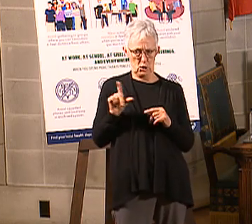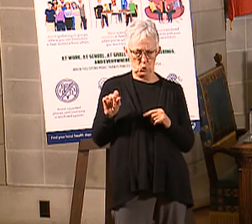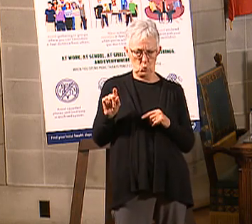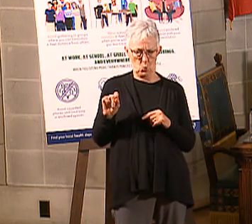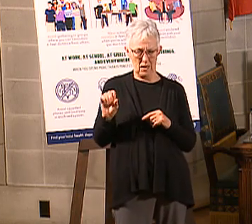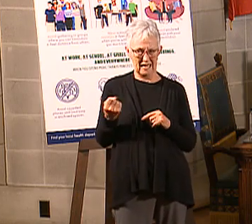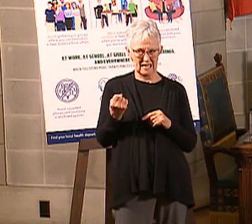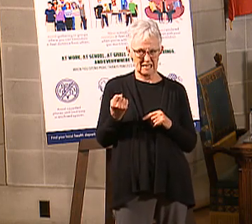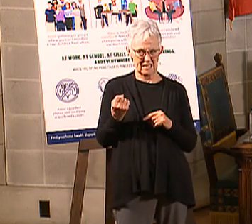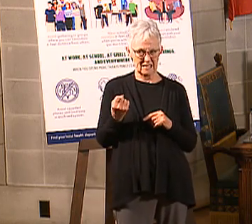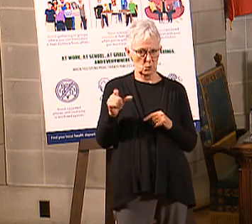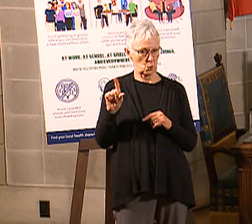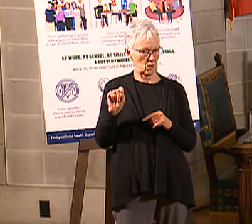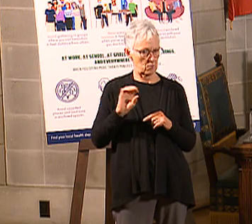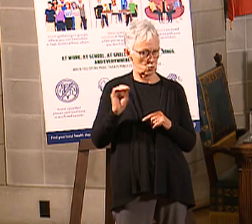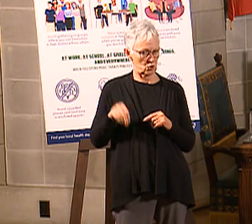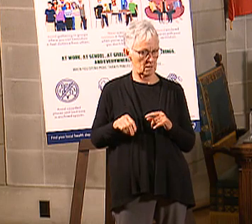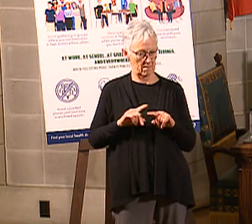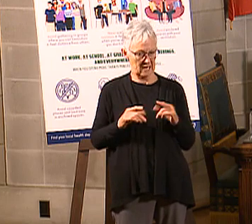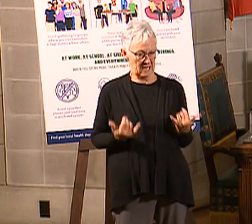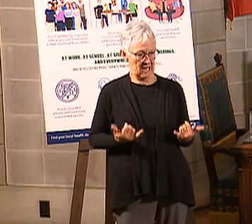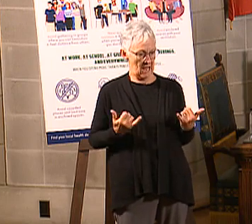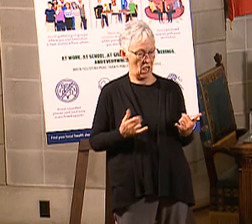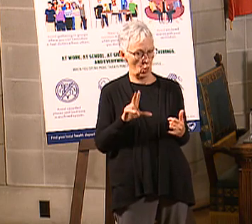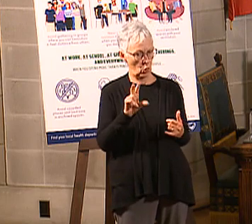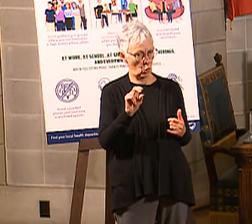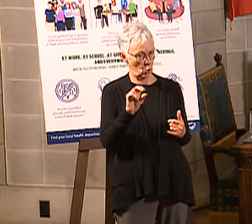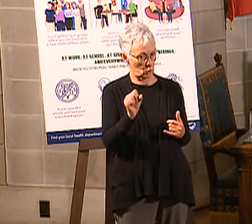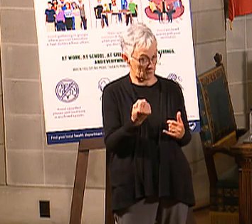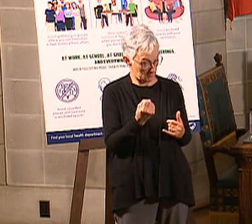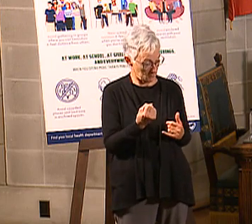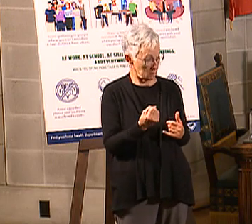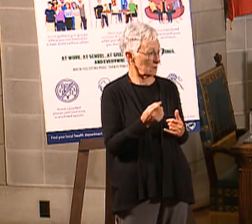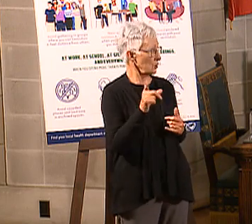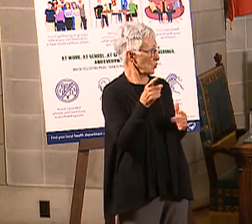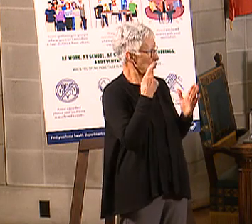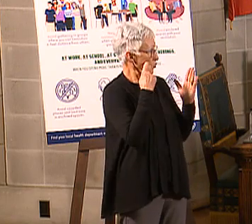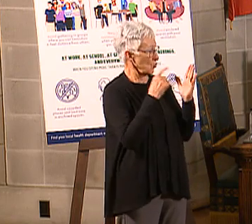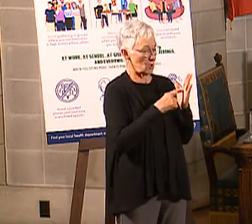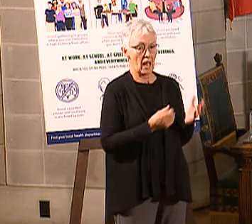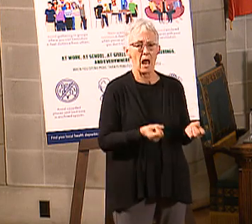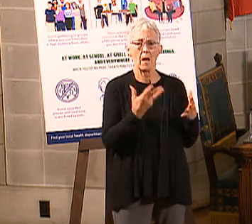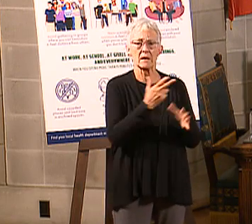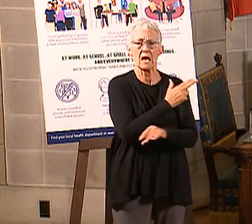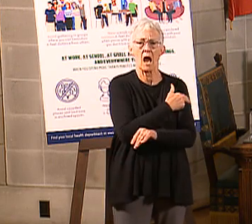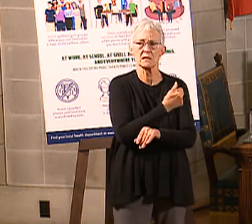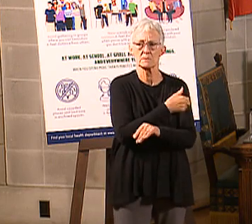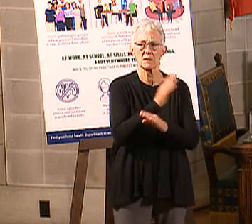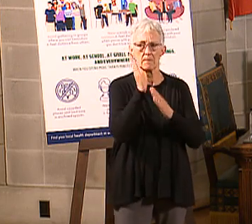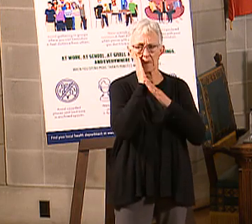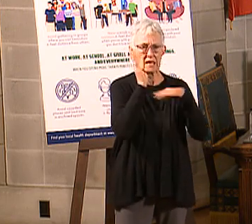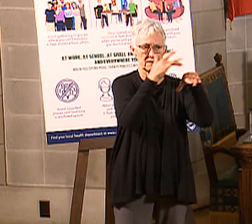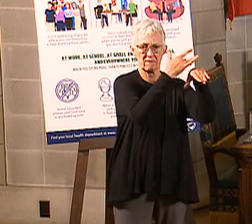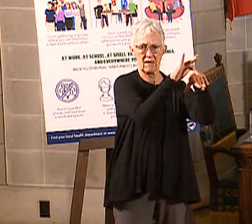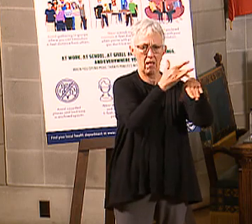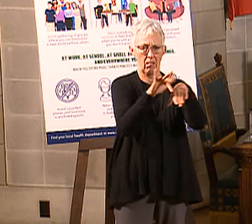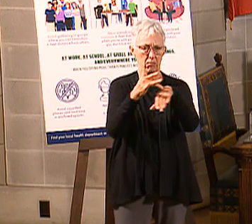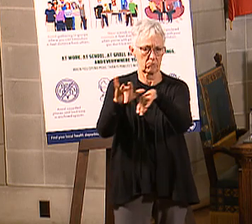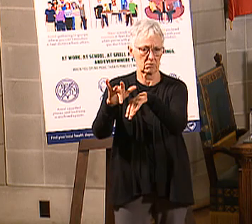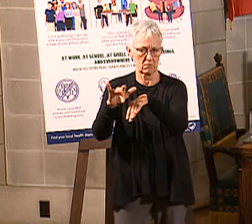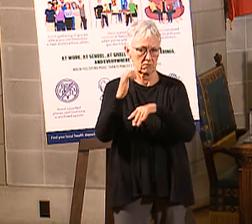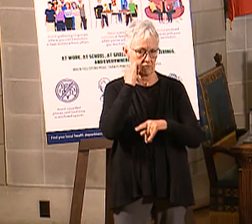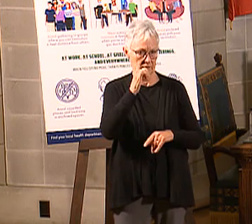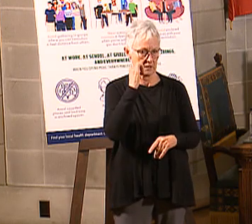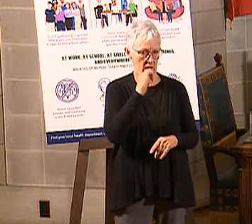And I think part of it is just the variability. If you notice how many hospital beds are available on a given day, they're staffed hospital beds. So,